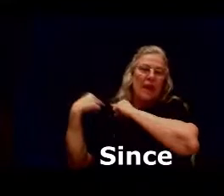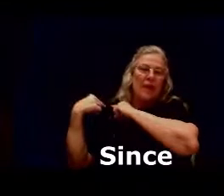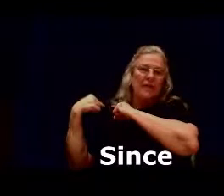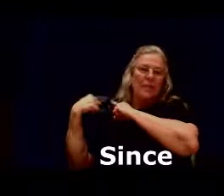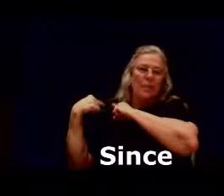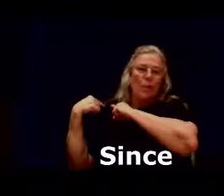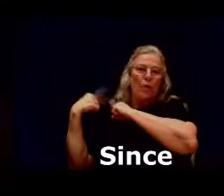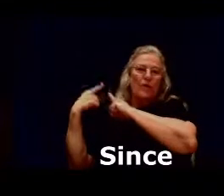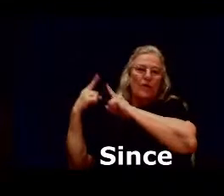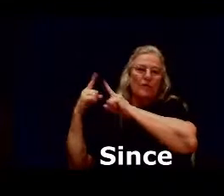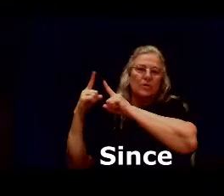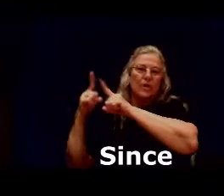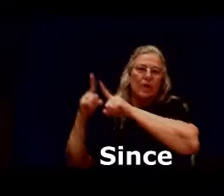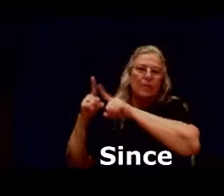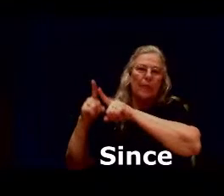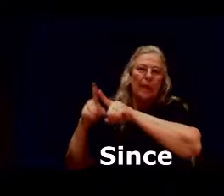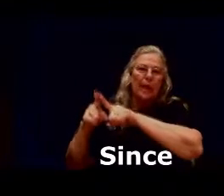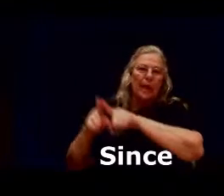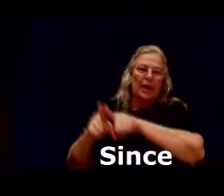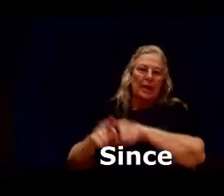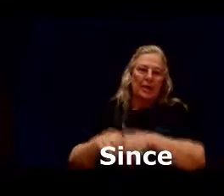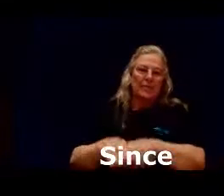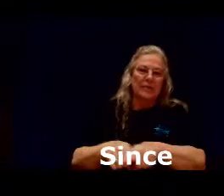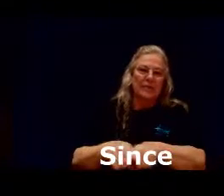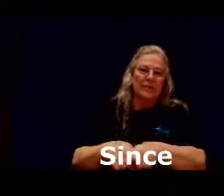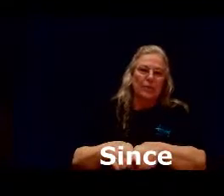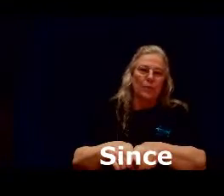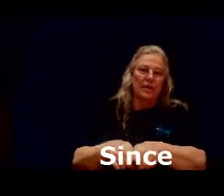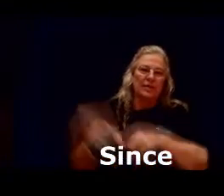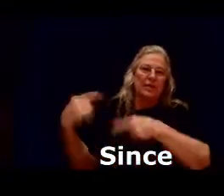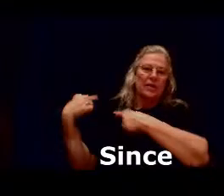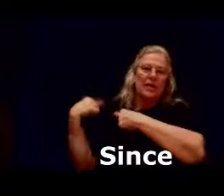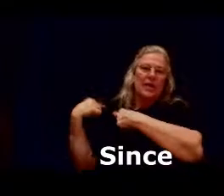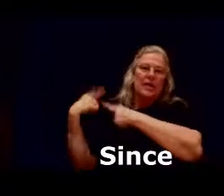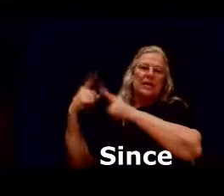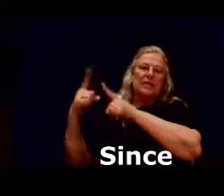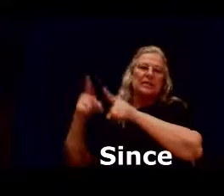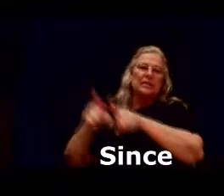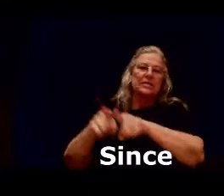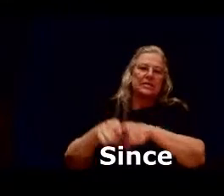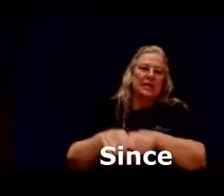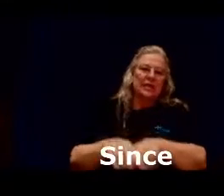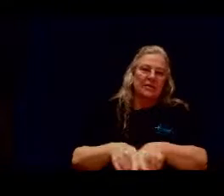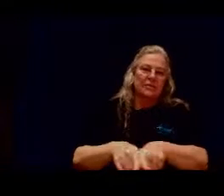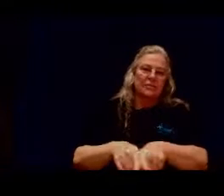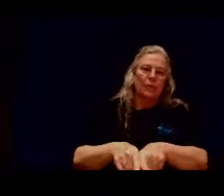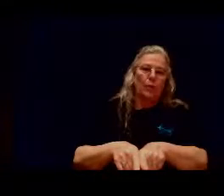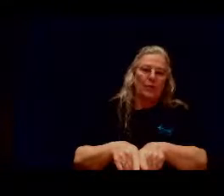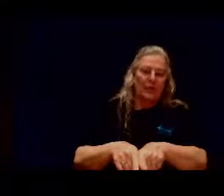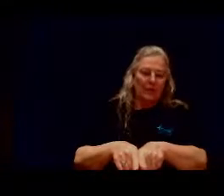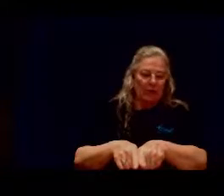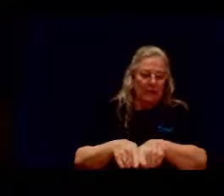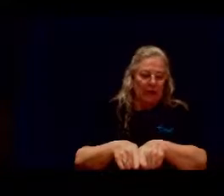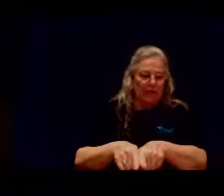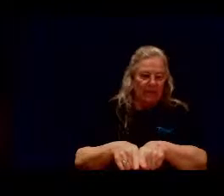past point your fingers up and it comes out to the present sense point your fingers together